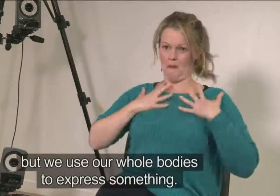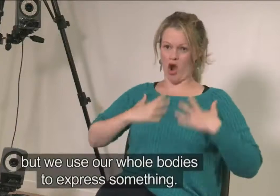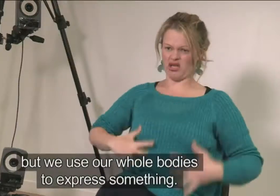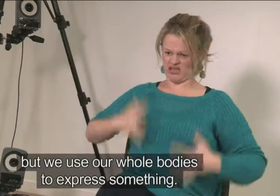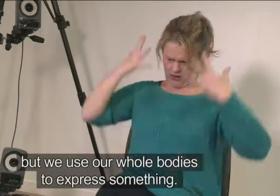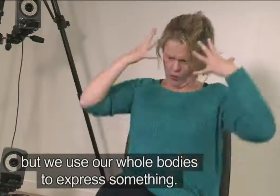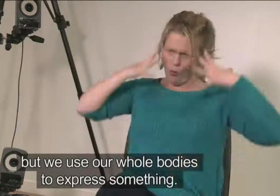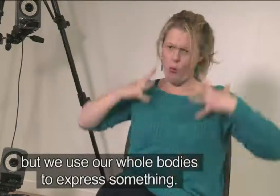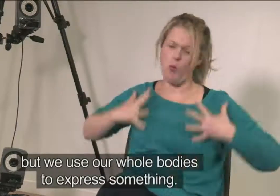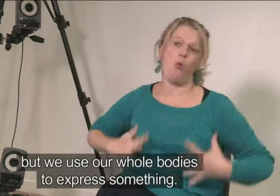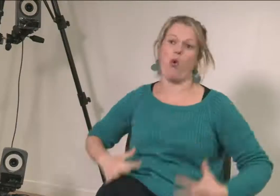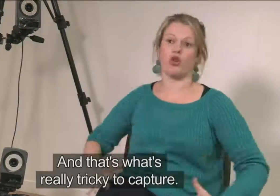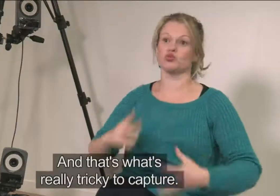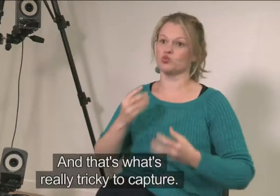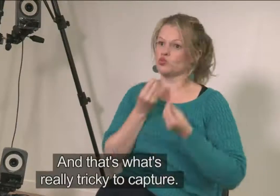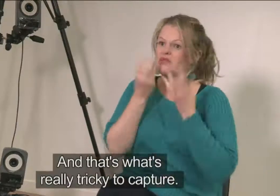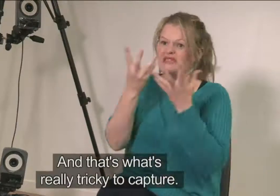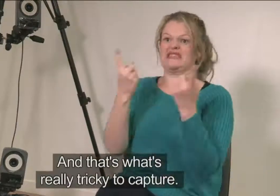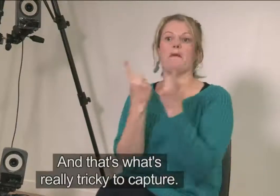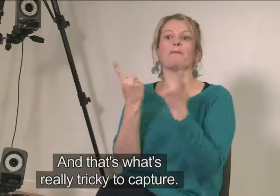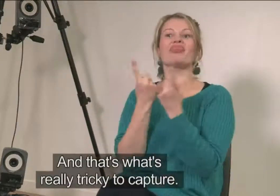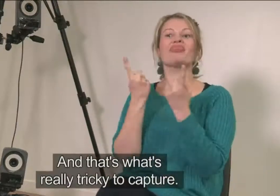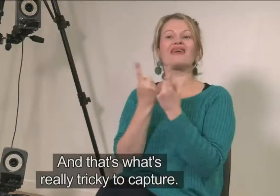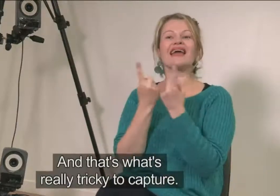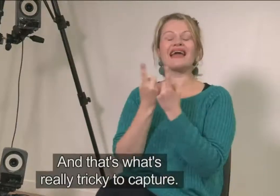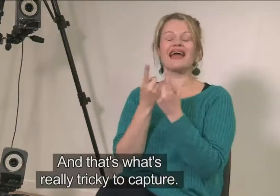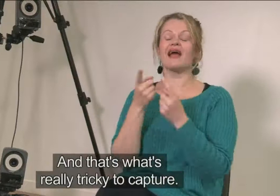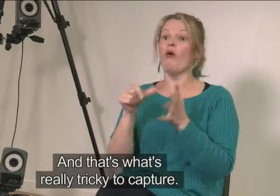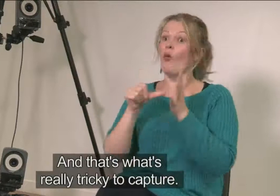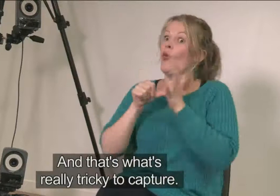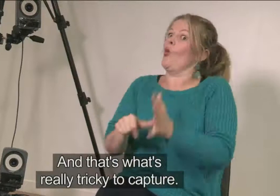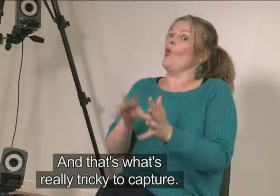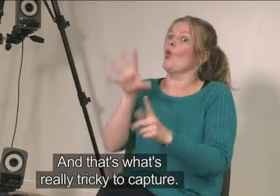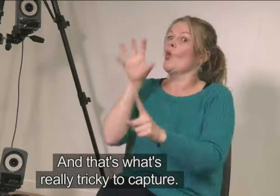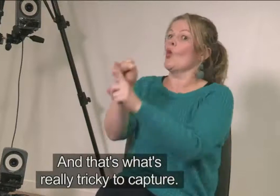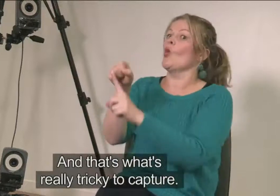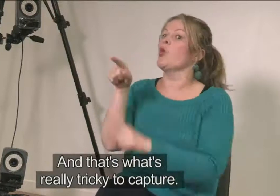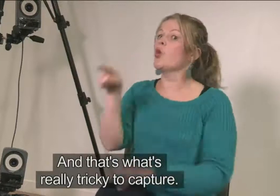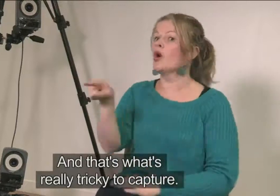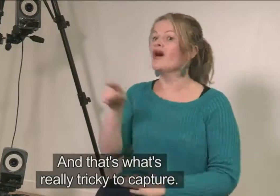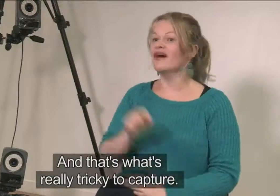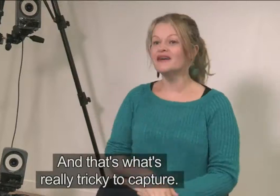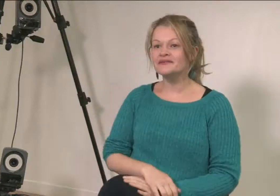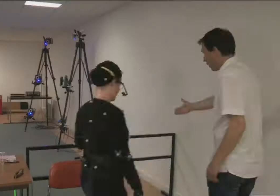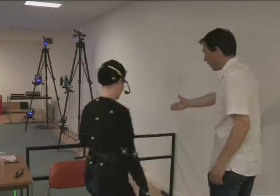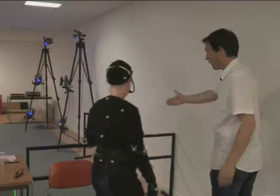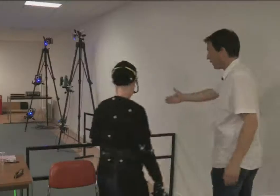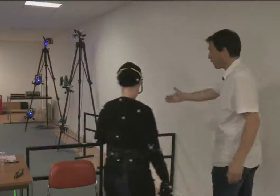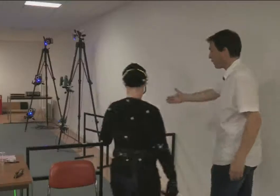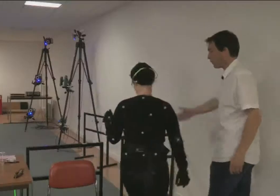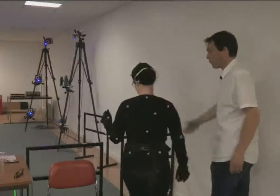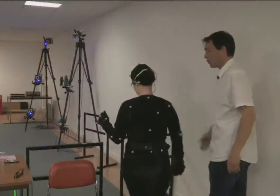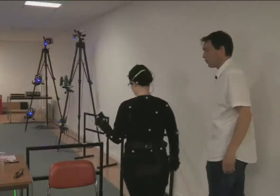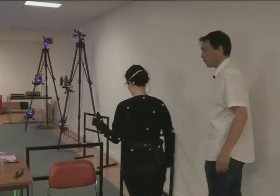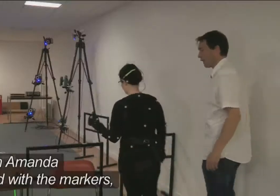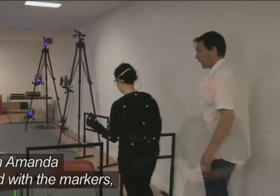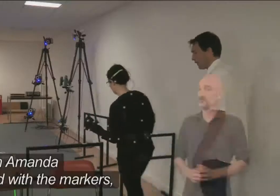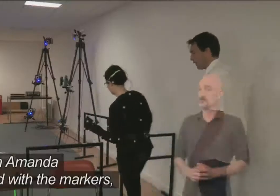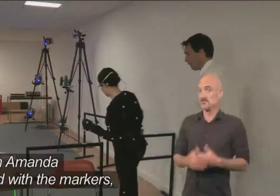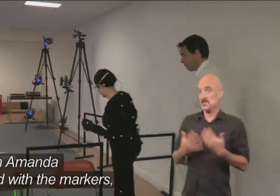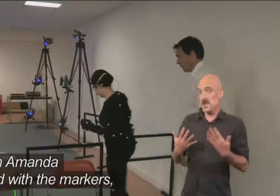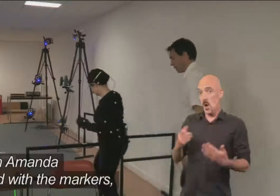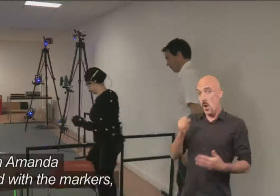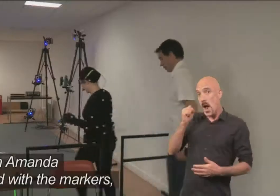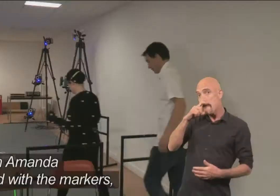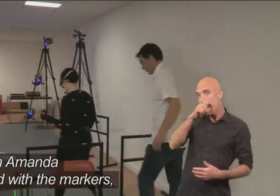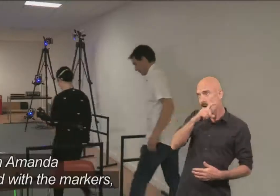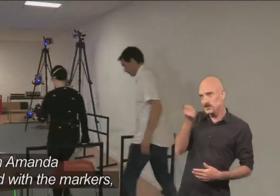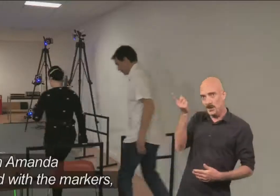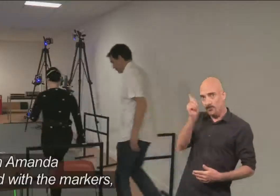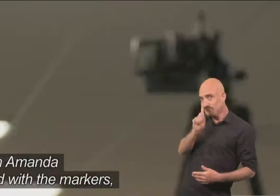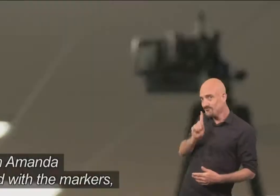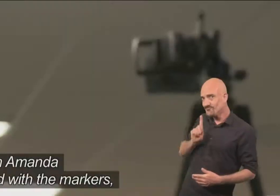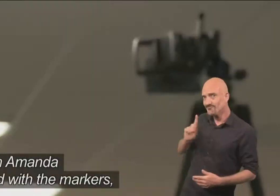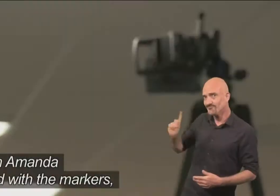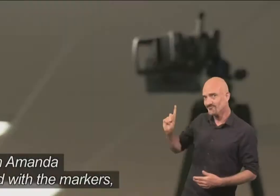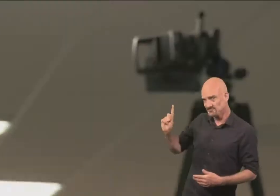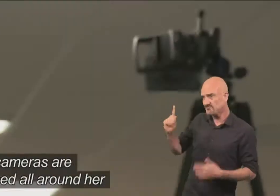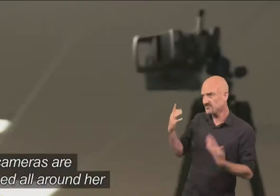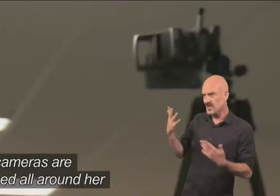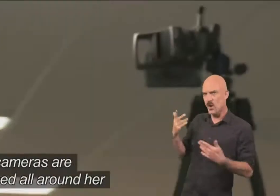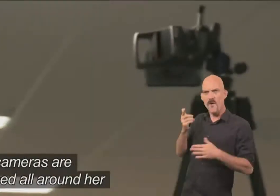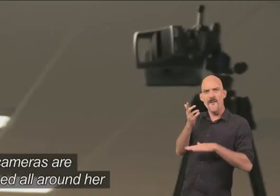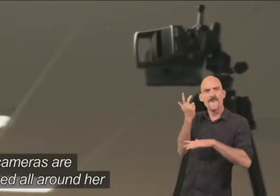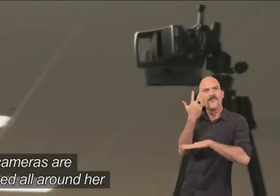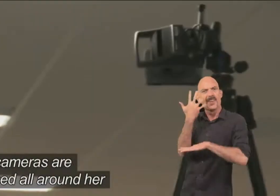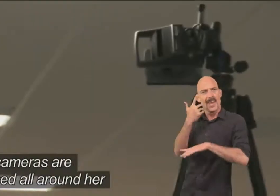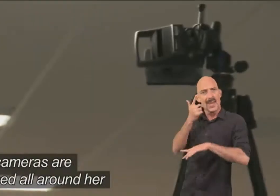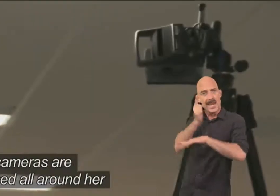bodies to express something and that's what's really tricky to capture. With Amanda fitted with markers,